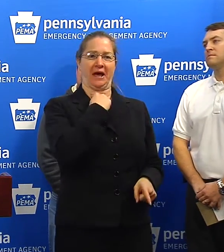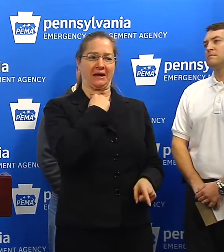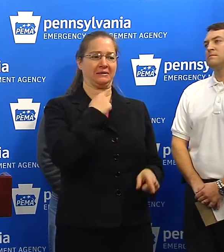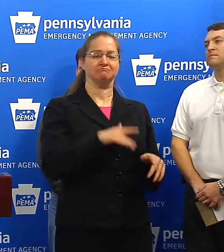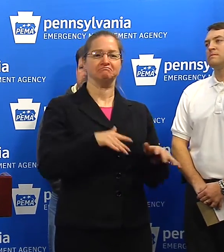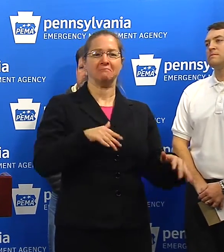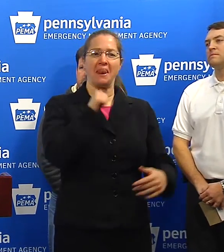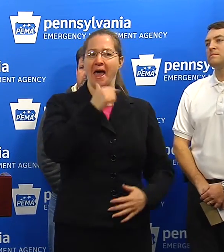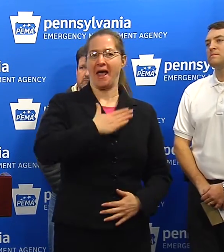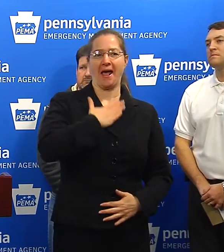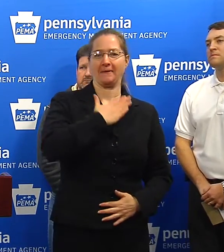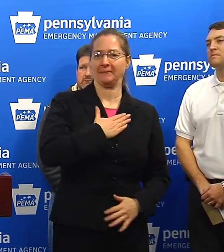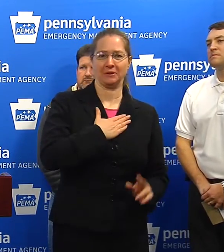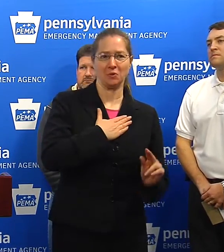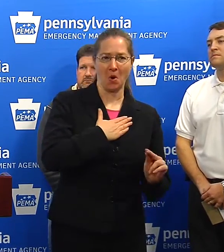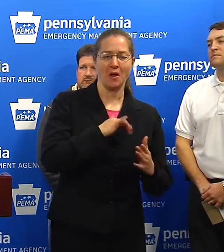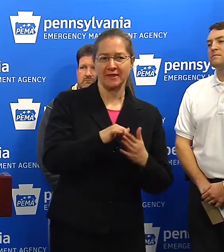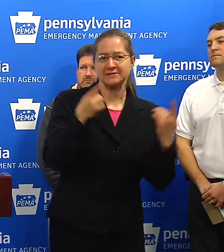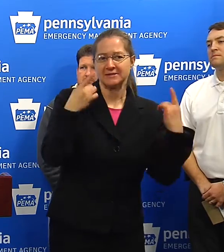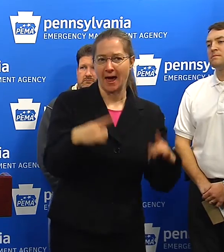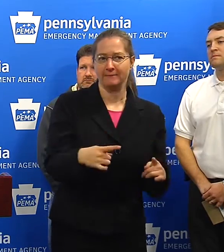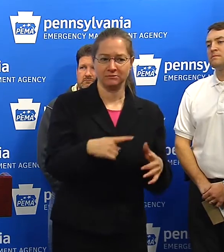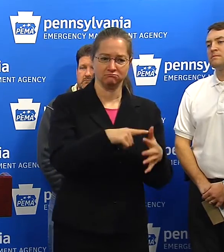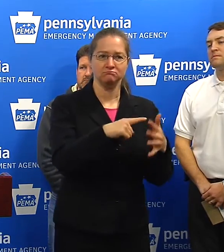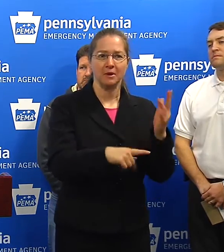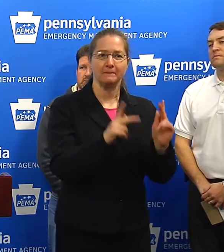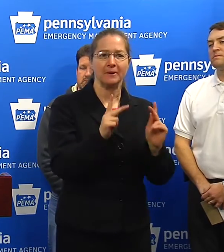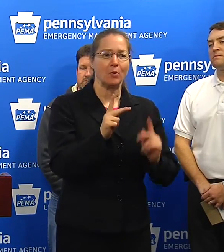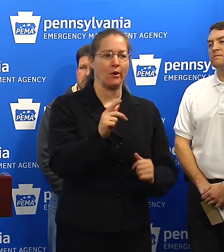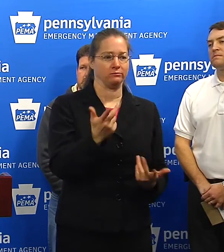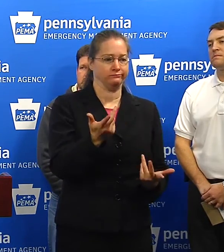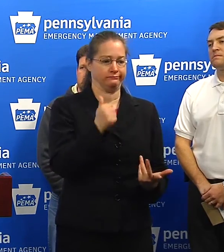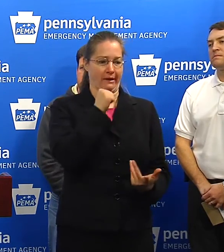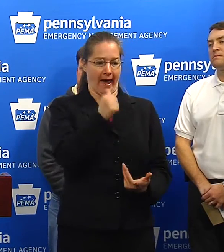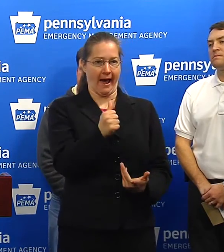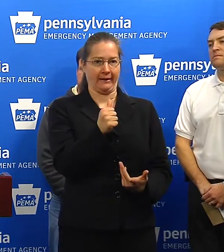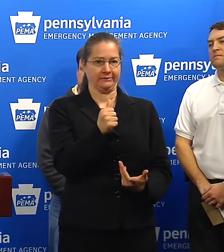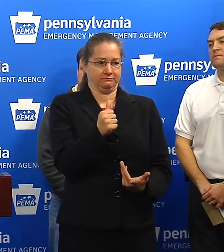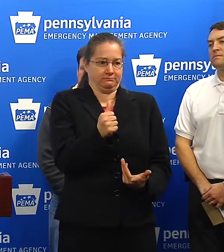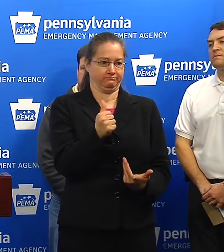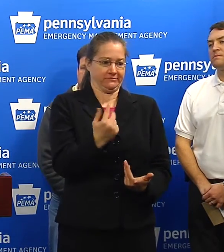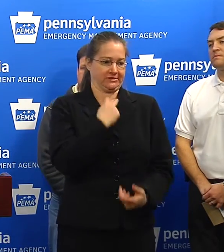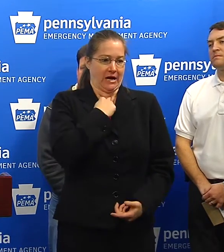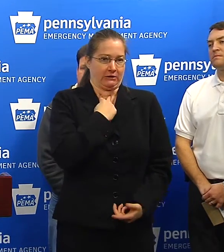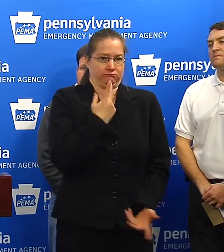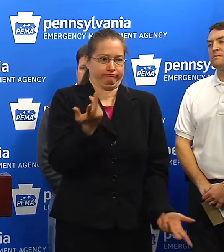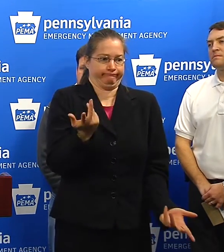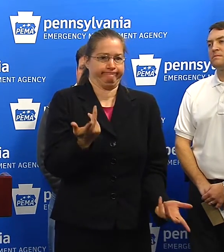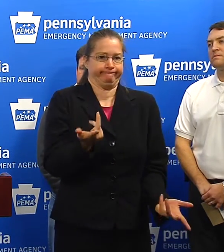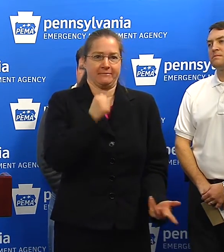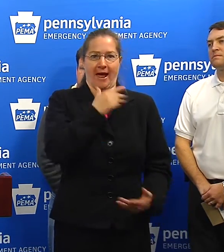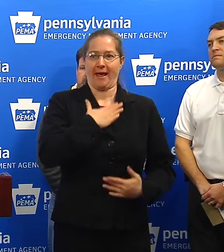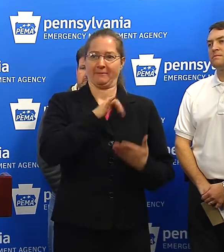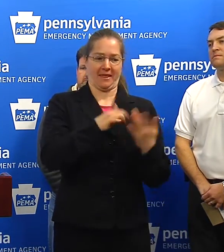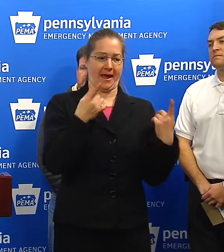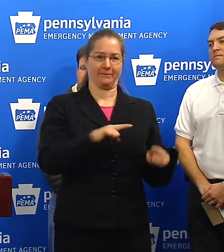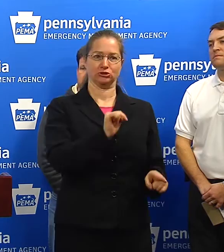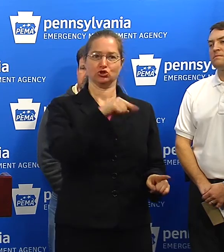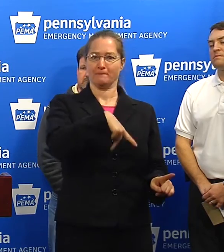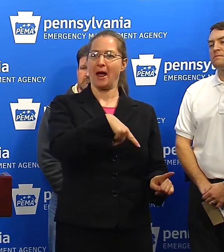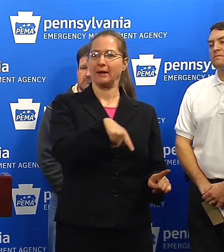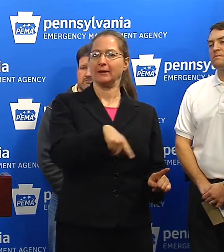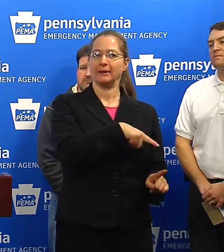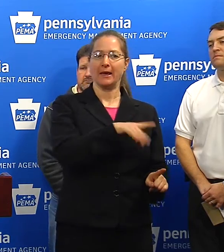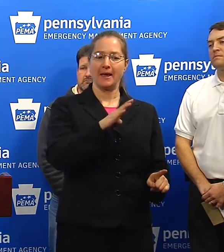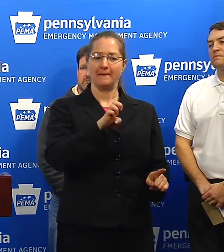And that has certainly happened out between Bedford and Somerset. I'm not pleased with that. And we'll look at what happened and